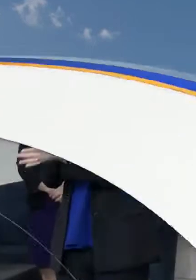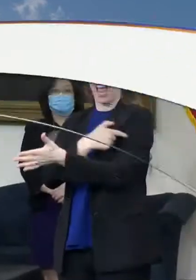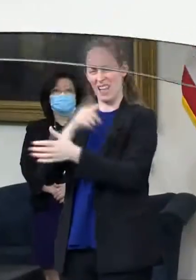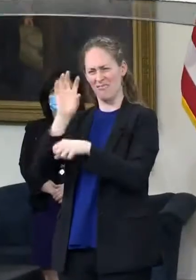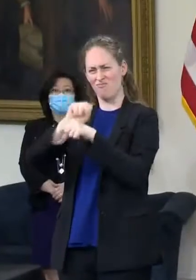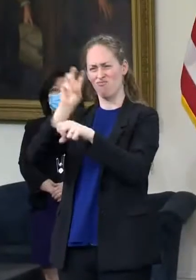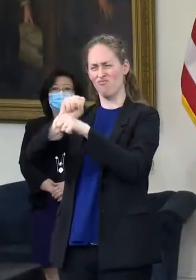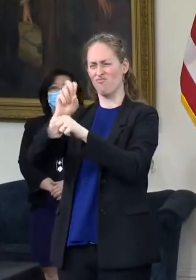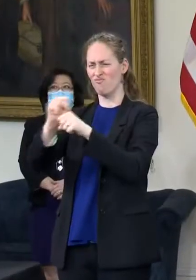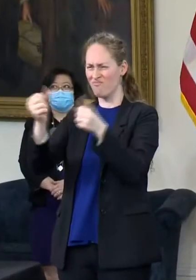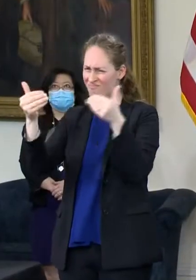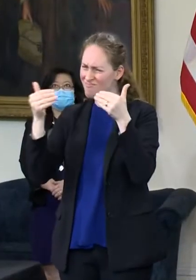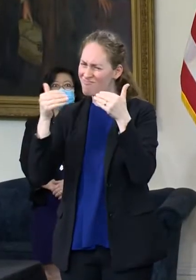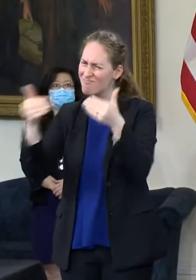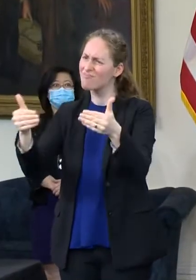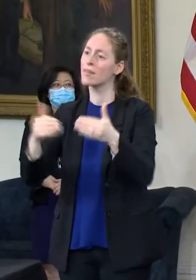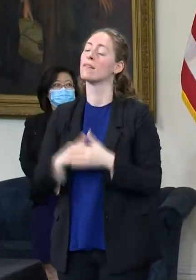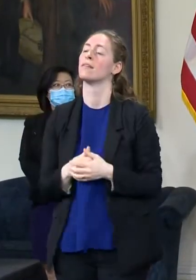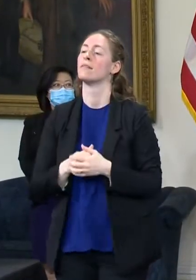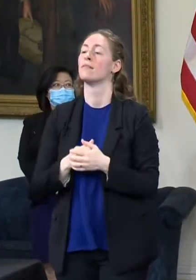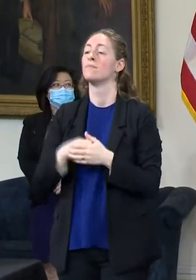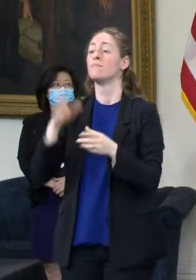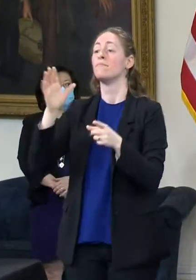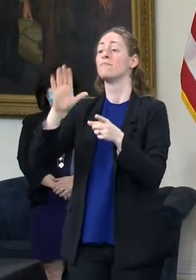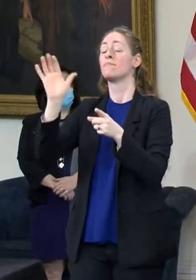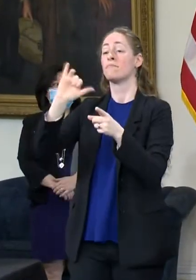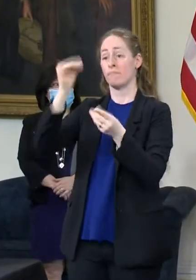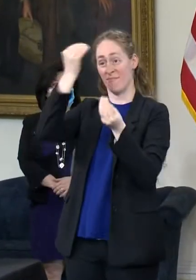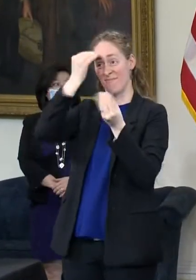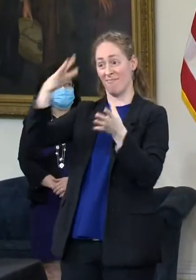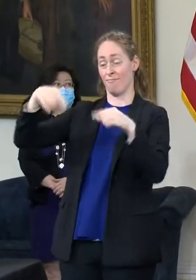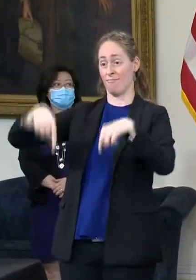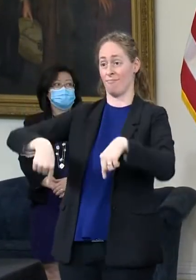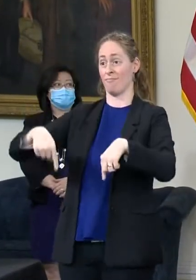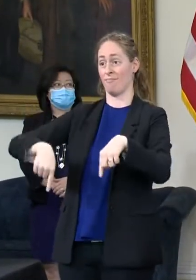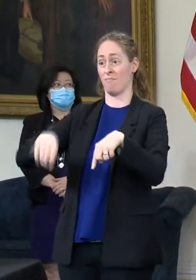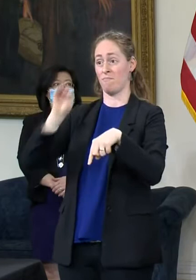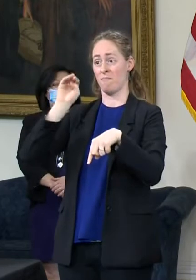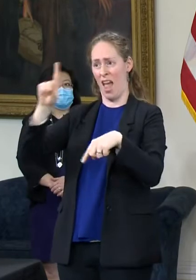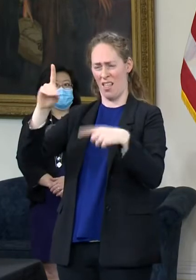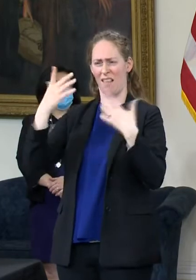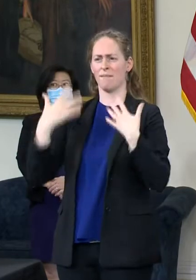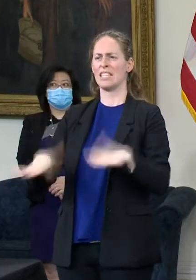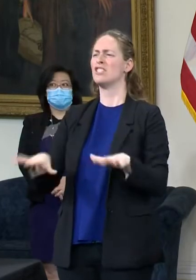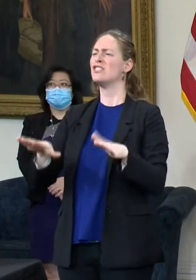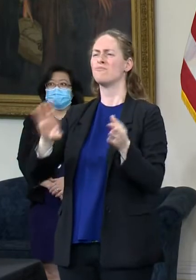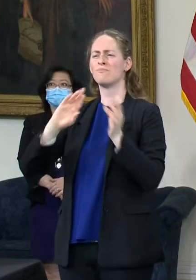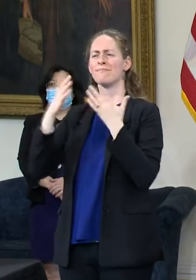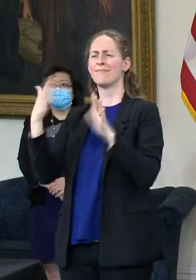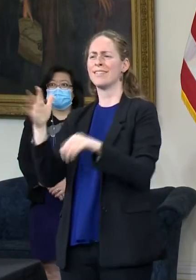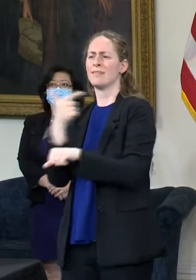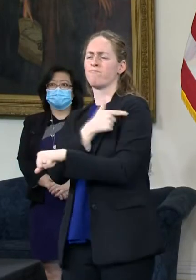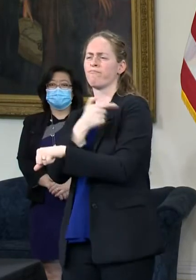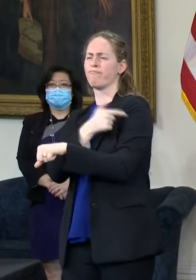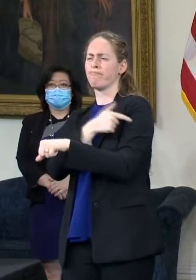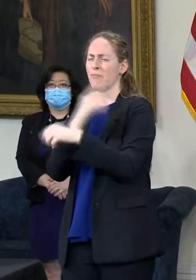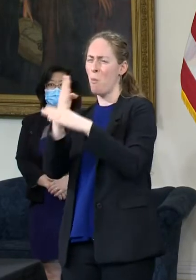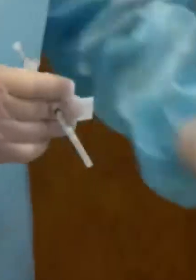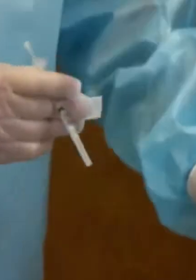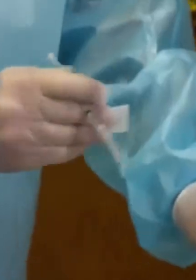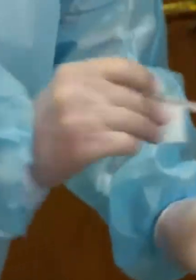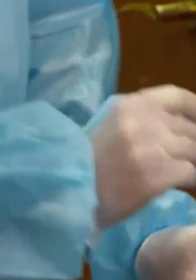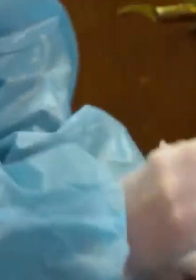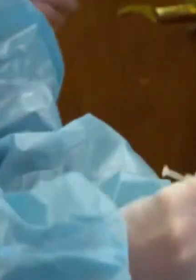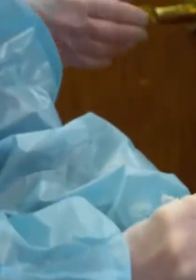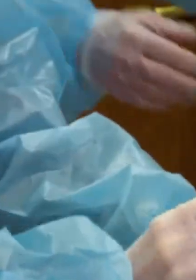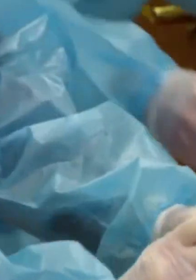As of today, the state of Maryland has administered more than 2,250,000 COVID-19 vaccines.